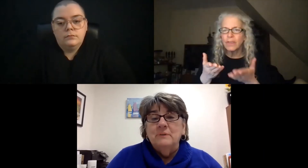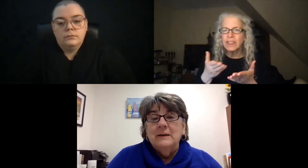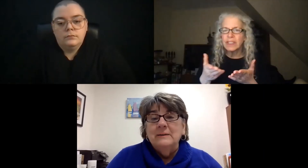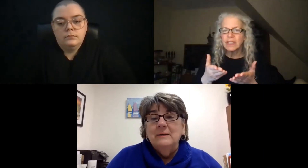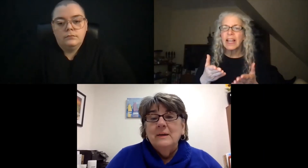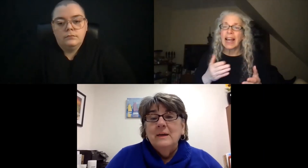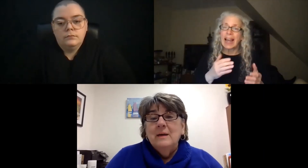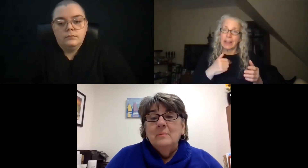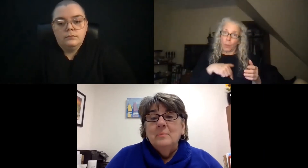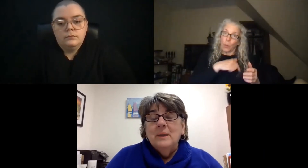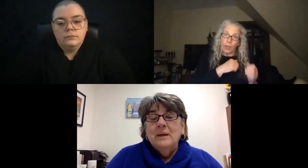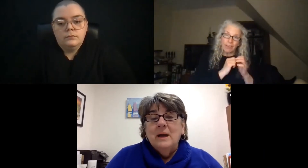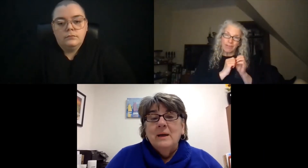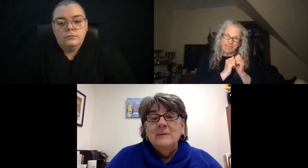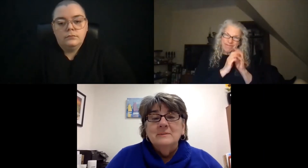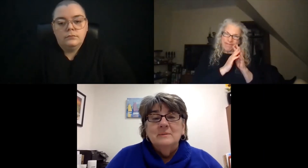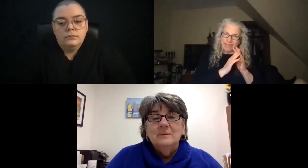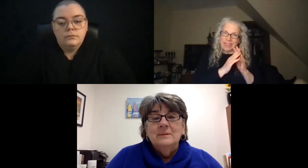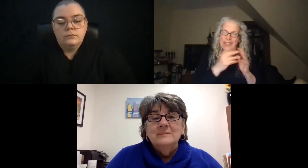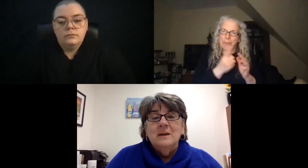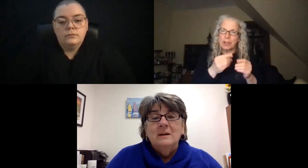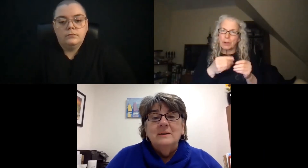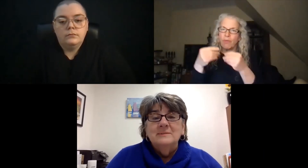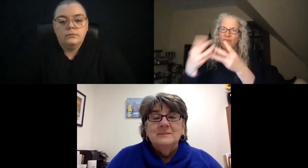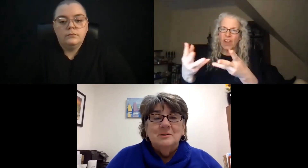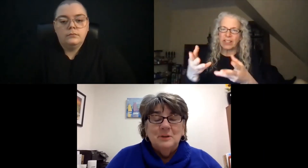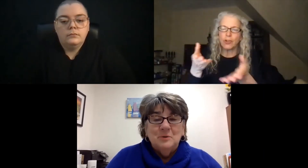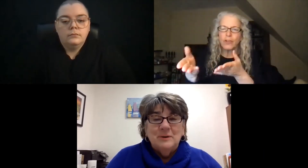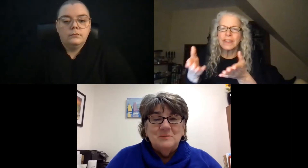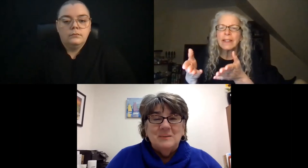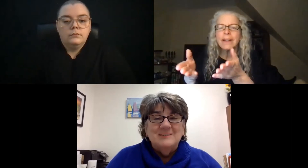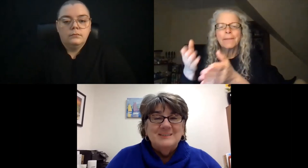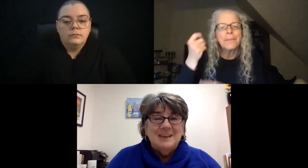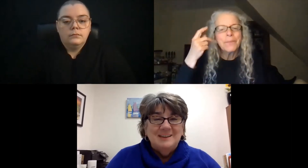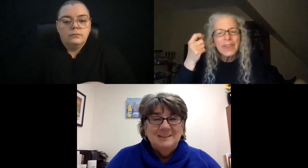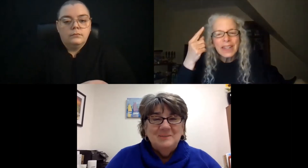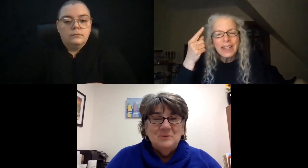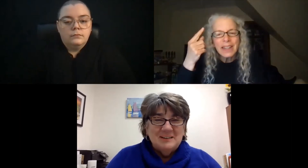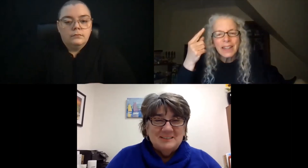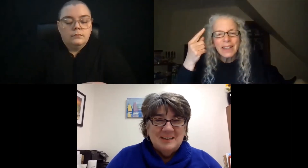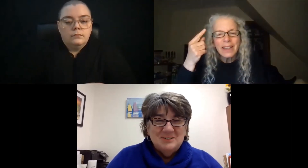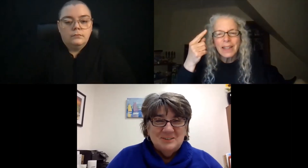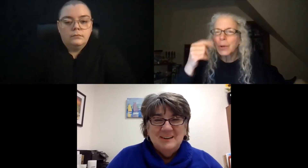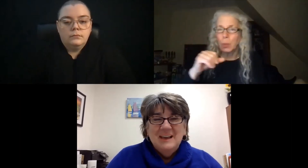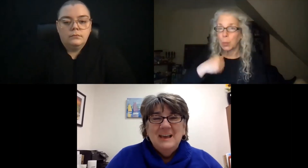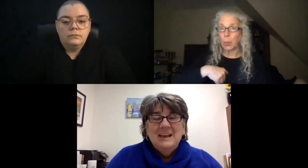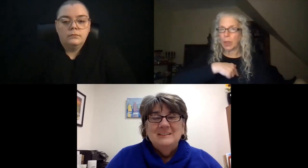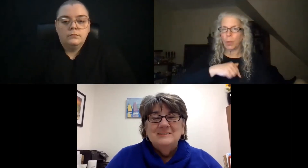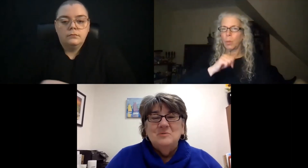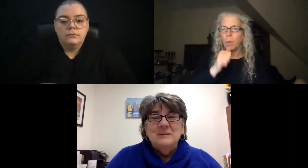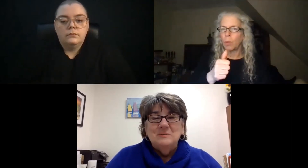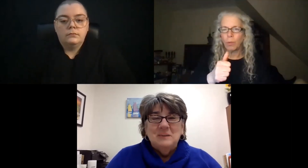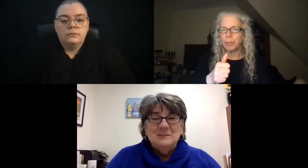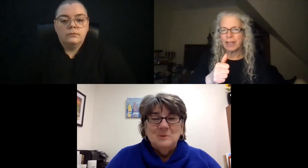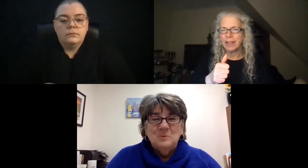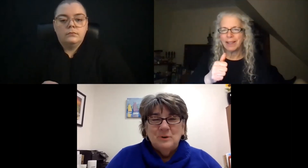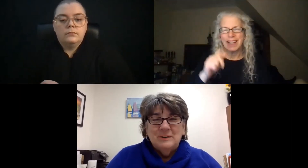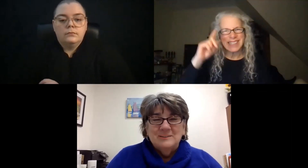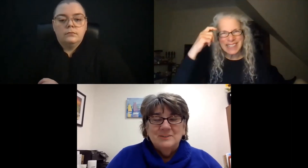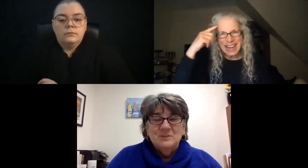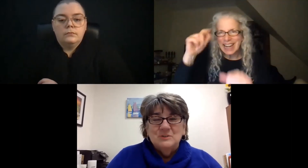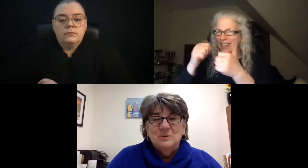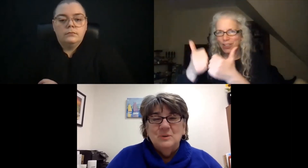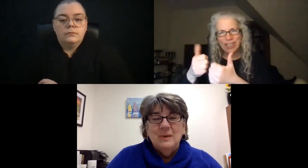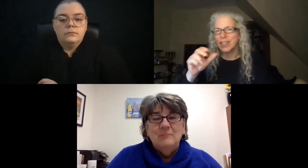to provide. But I, I has it, it's not necessarily going to be a state organization, it's going to be its own